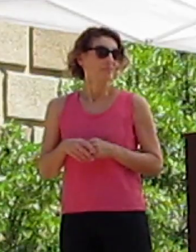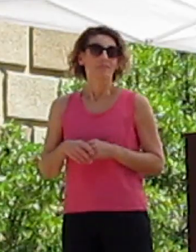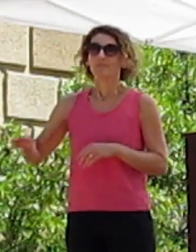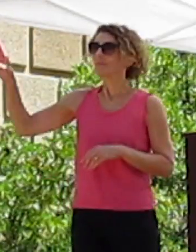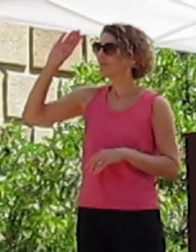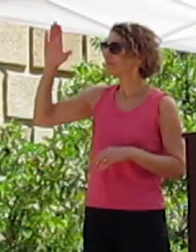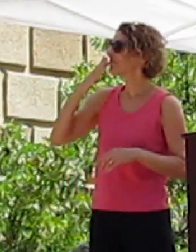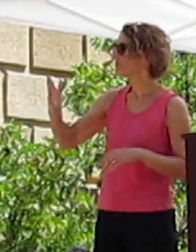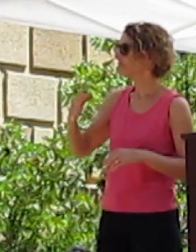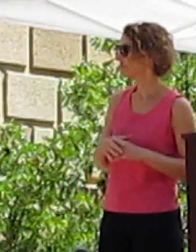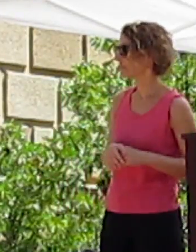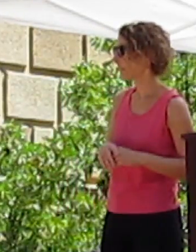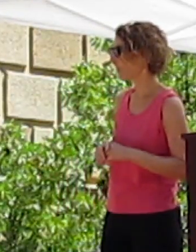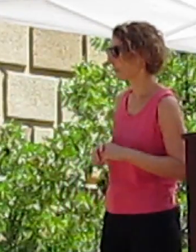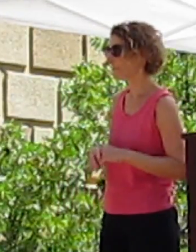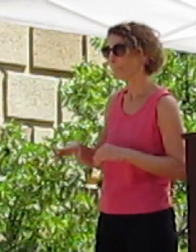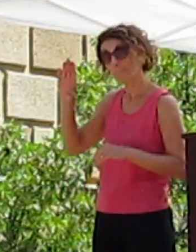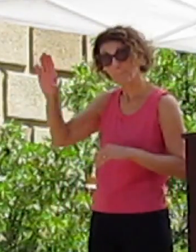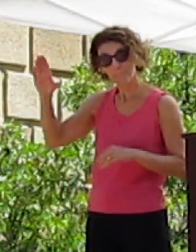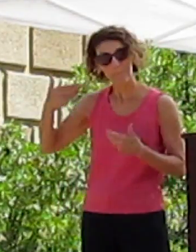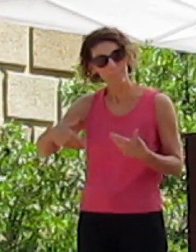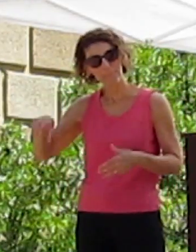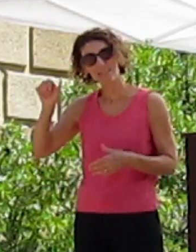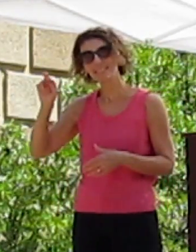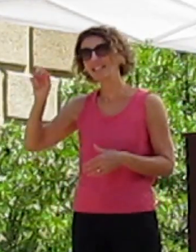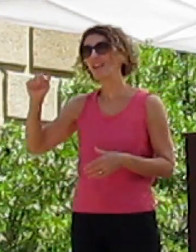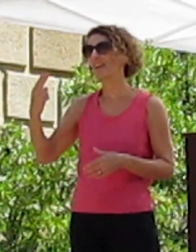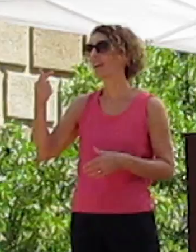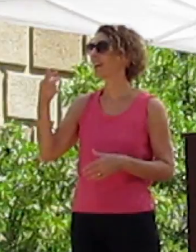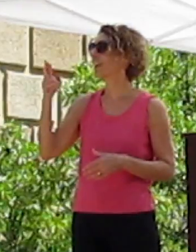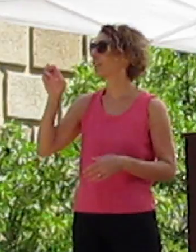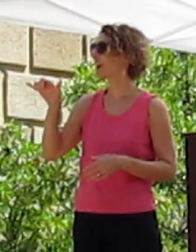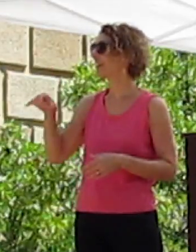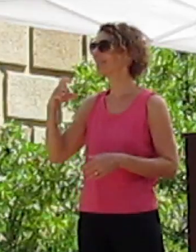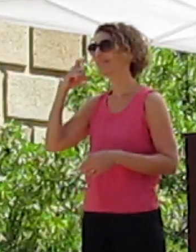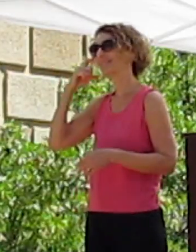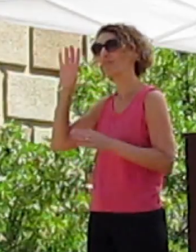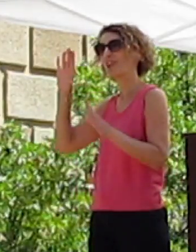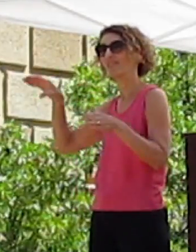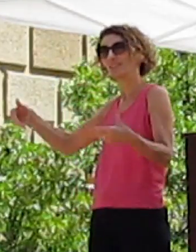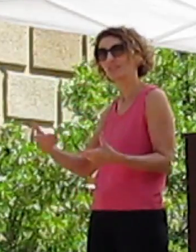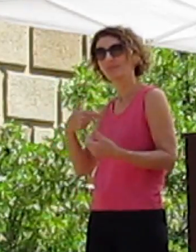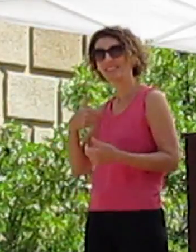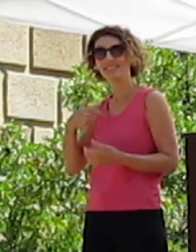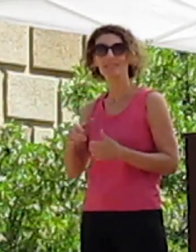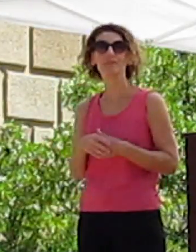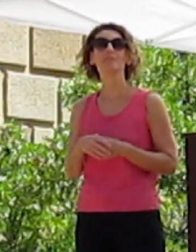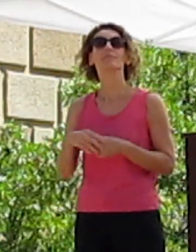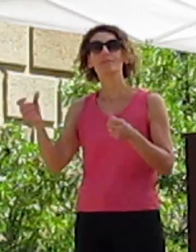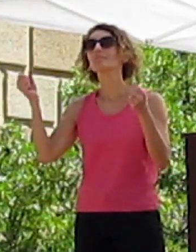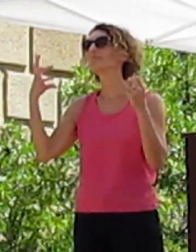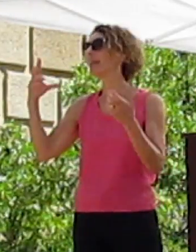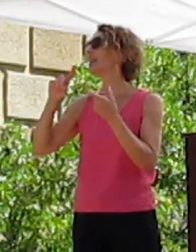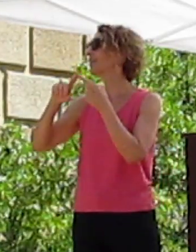Thank you. Hello, my name is Sarah Gray, as I just had that wonderful introduction. A lot of my